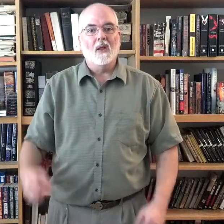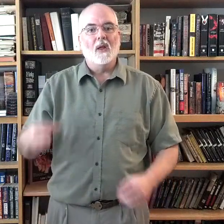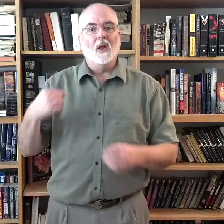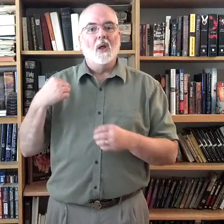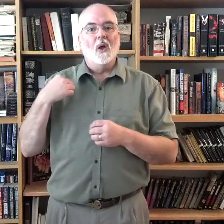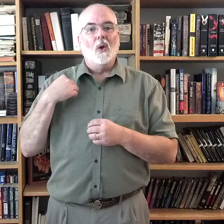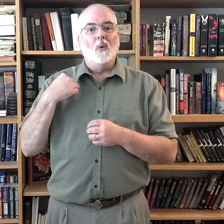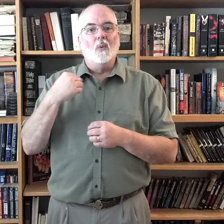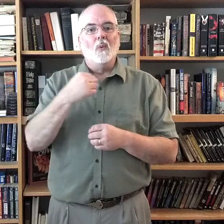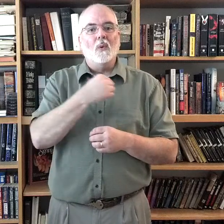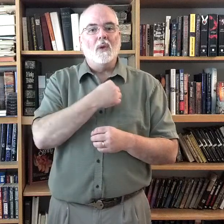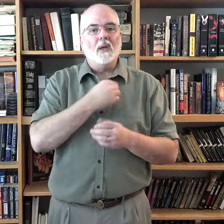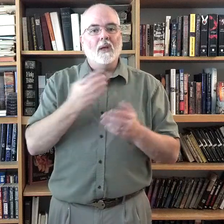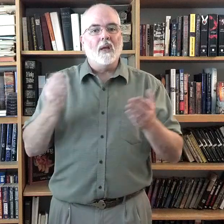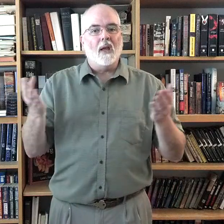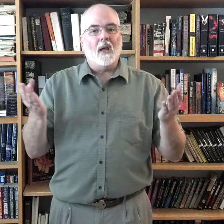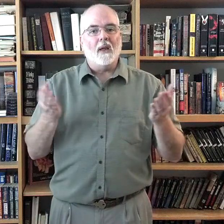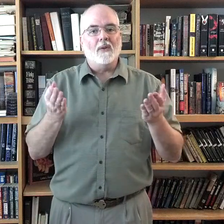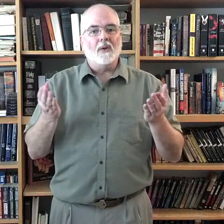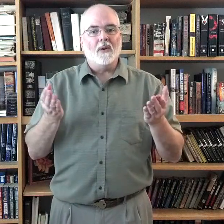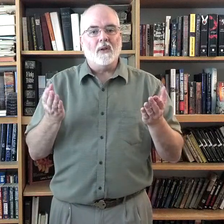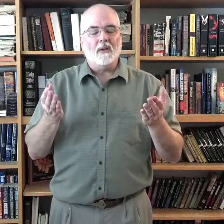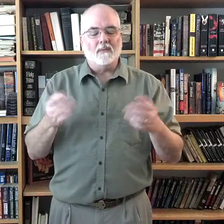We gather here,